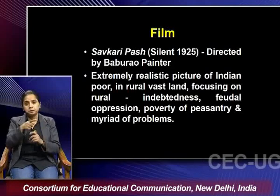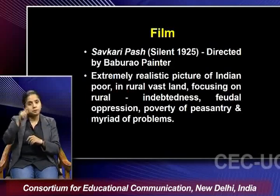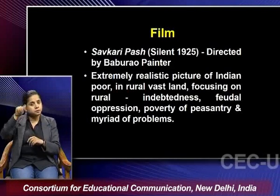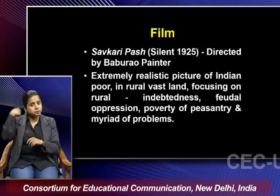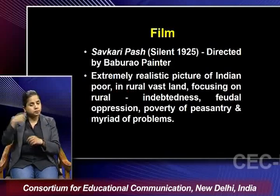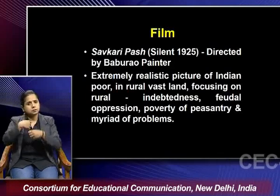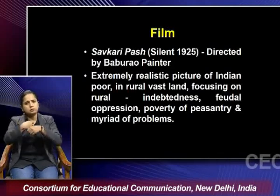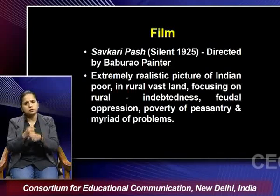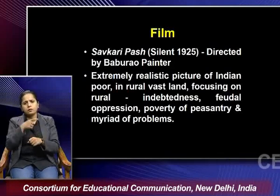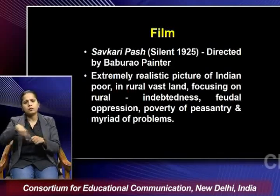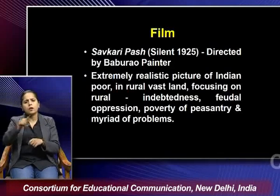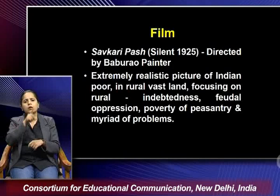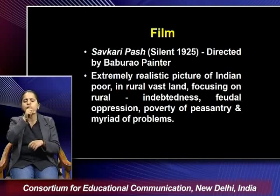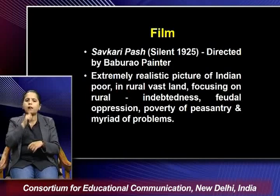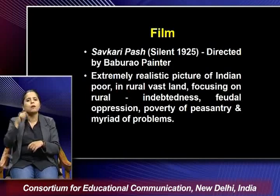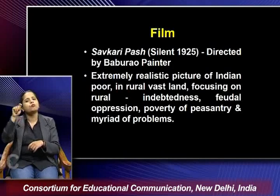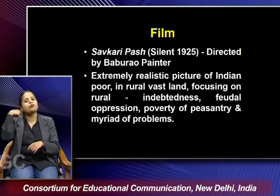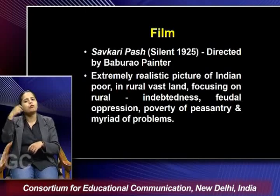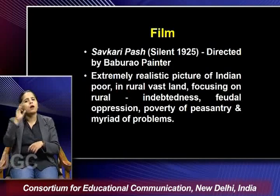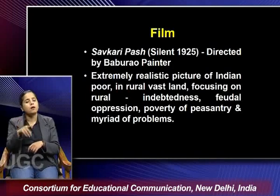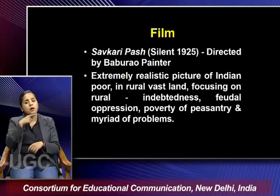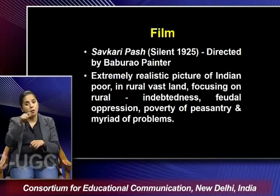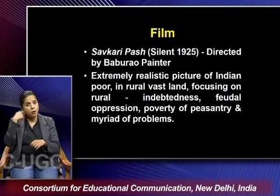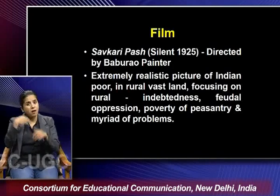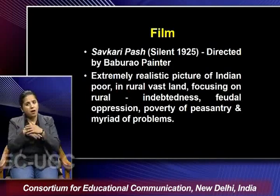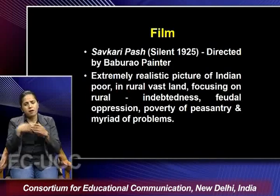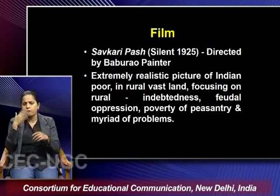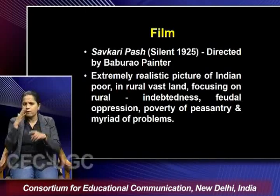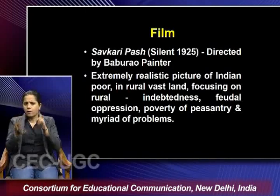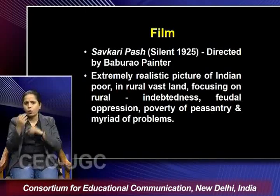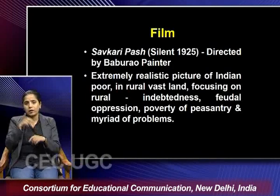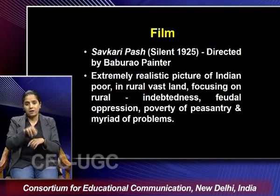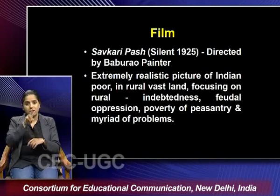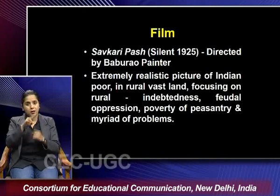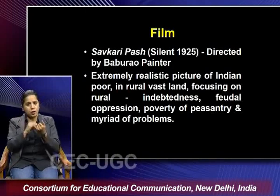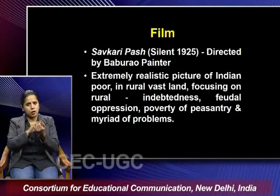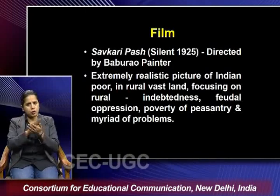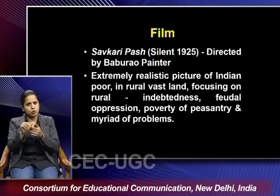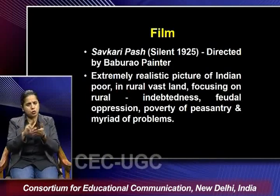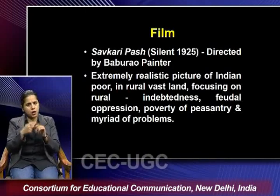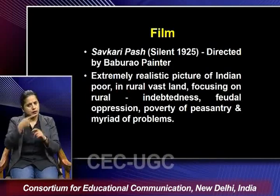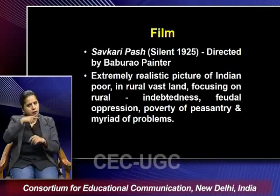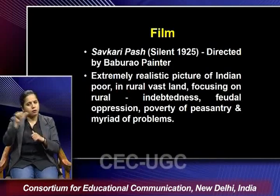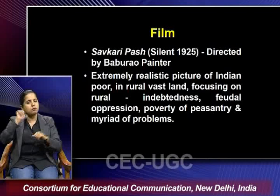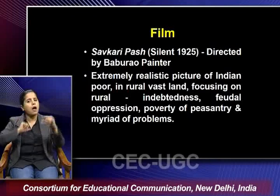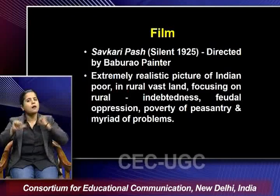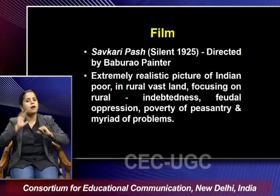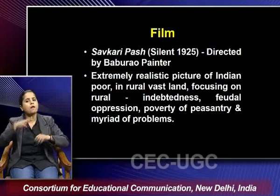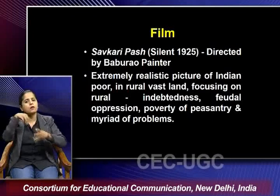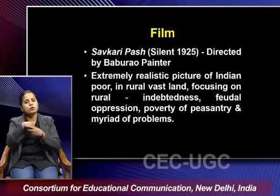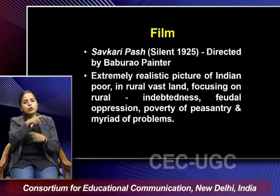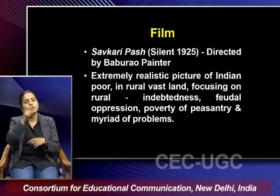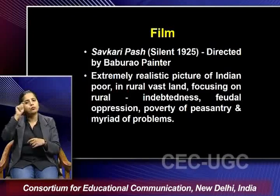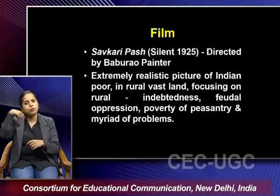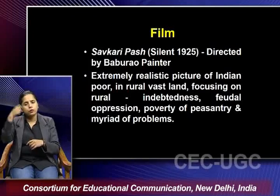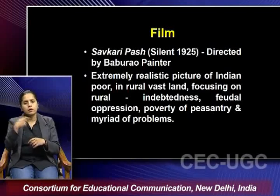was a silent film which was in which we find that Vishantaram acted in this particular film. And it was